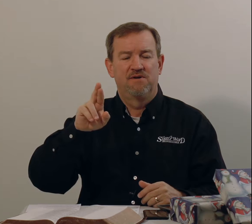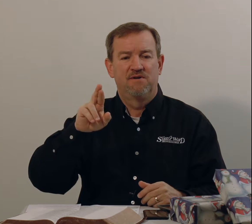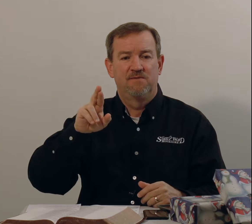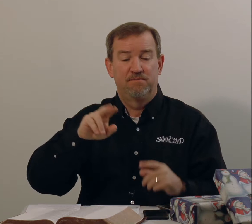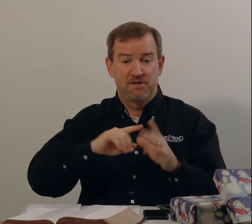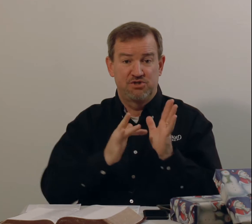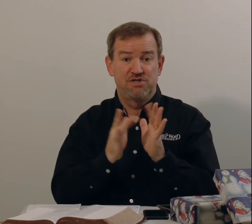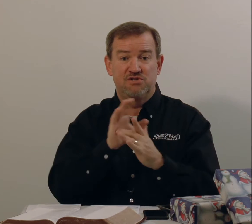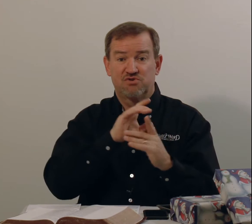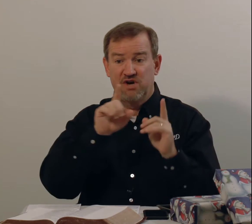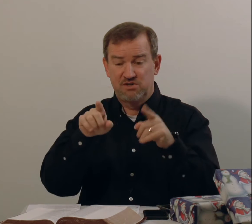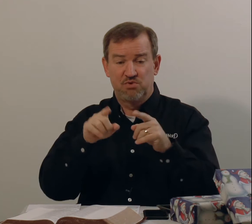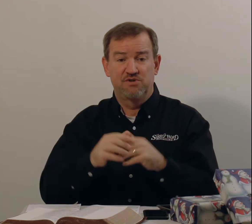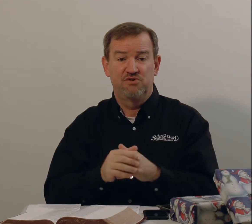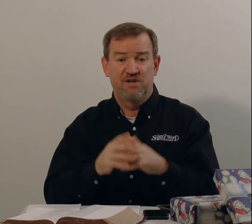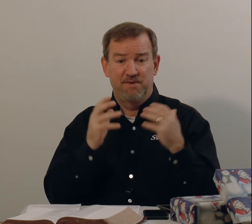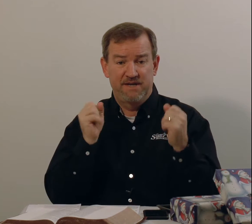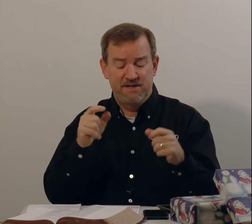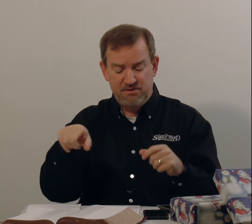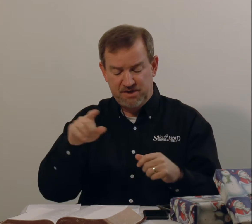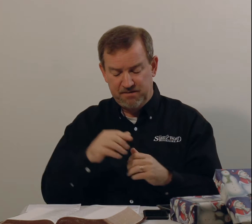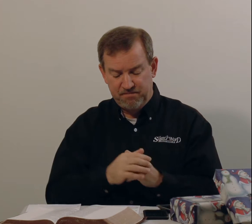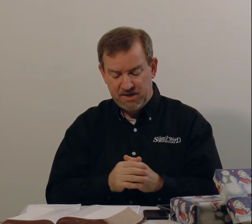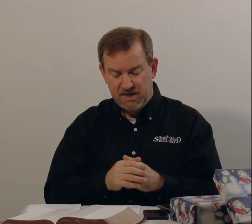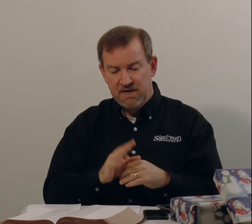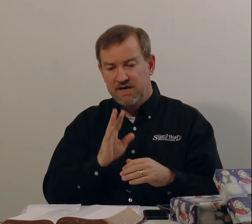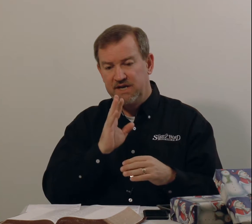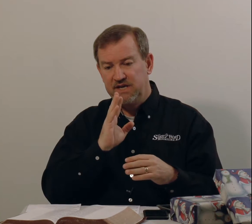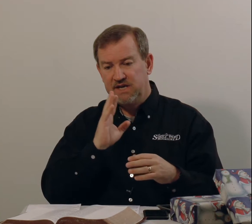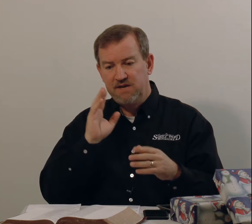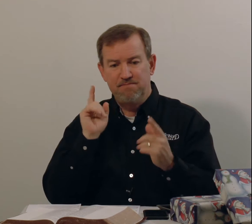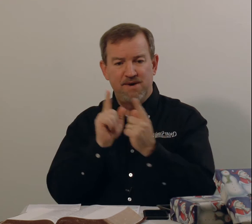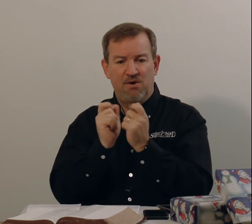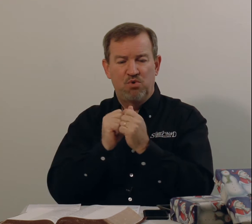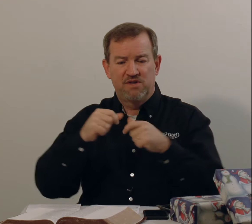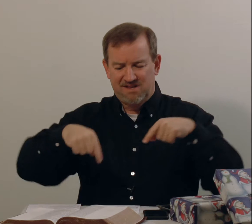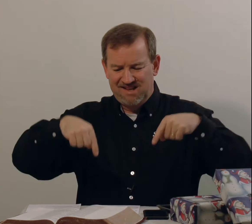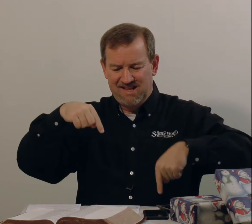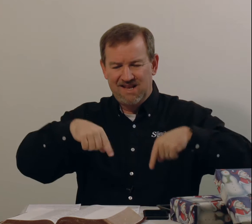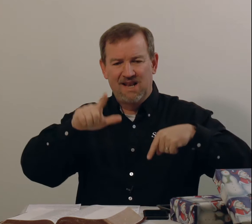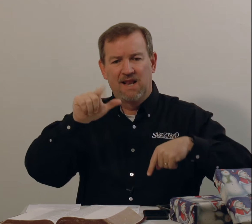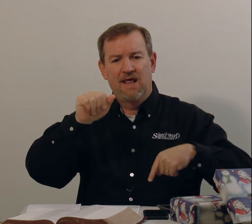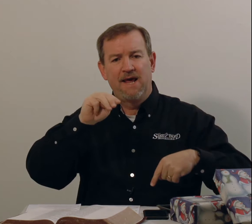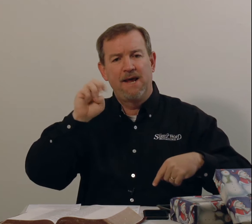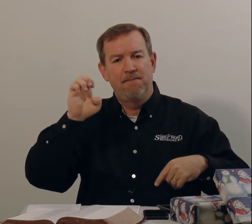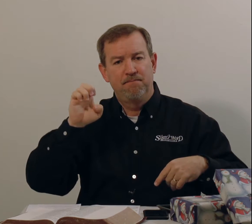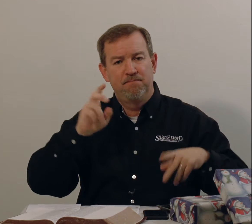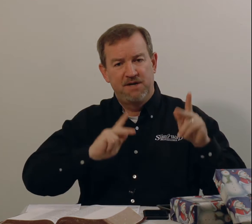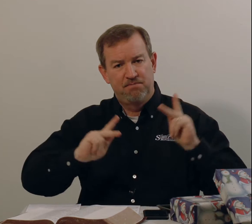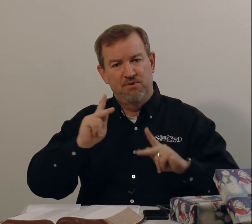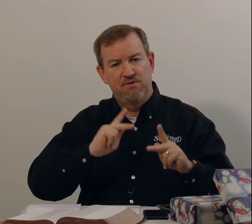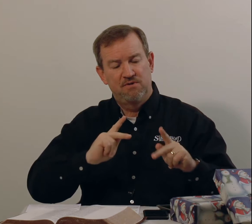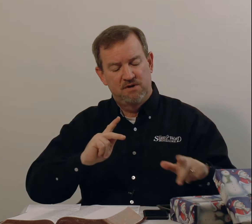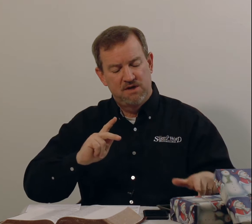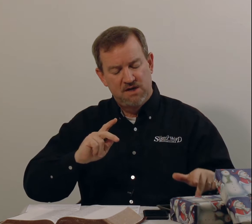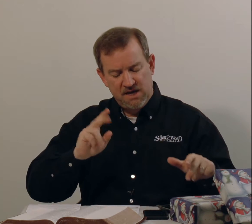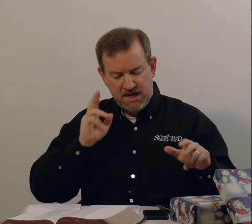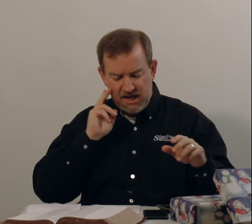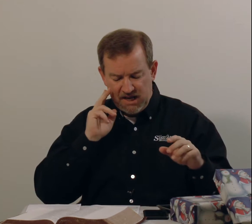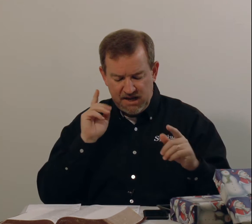but Jesus Christ went to them and healed them. He, he met with lame people. He, he